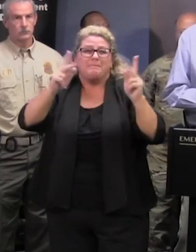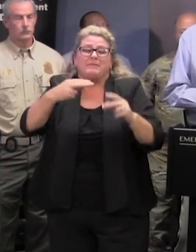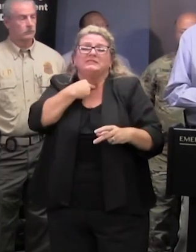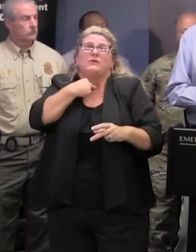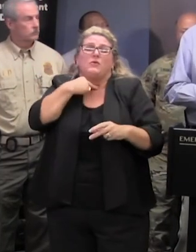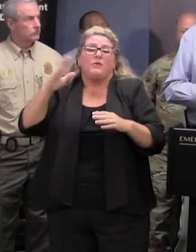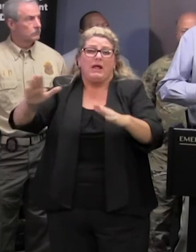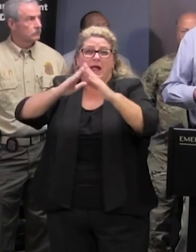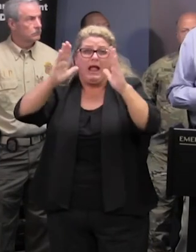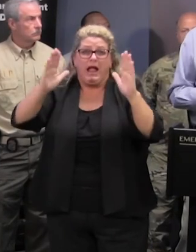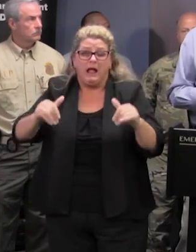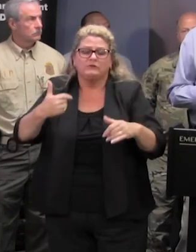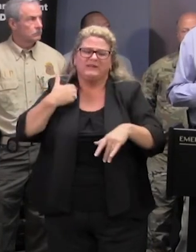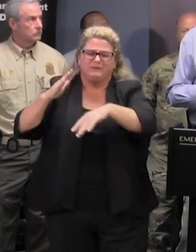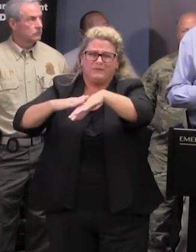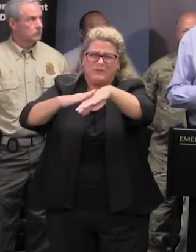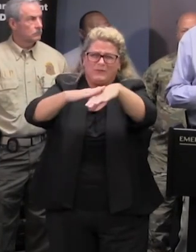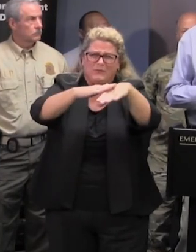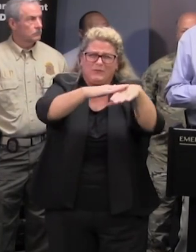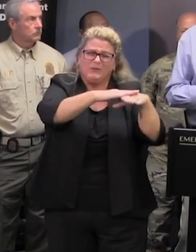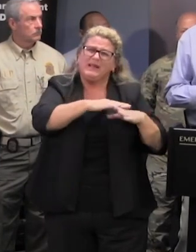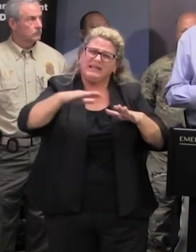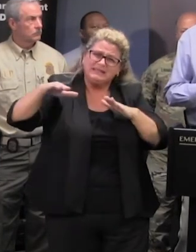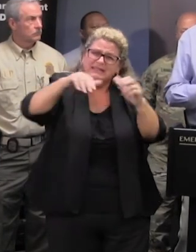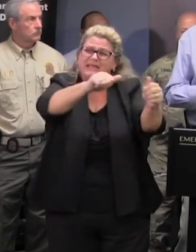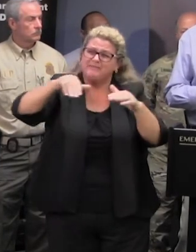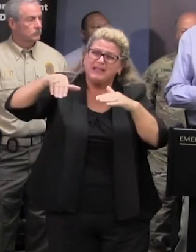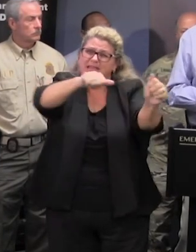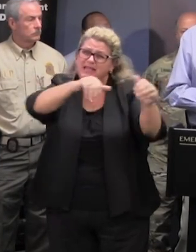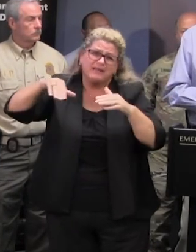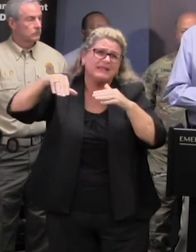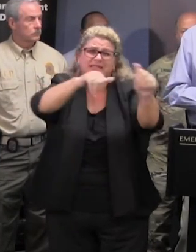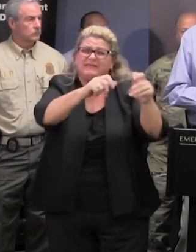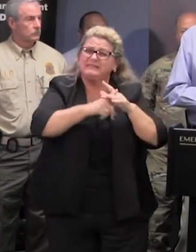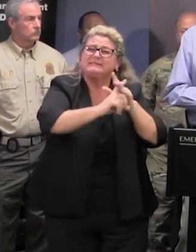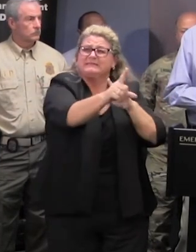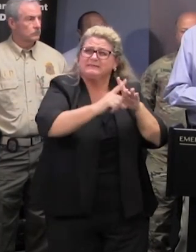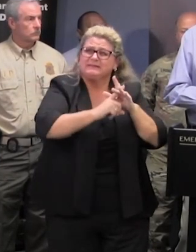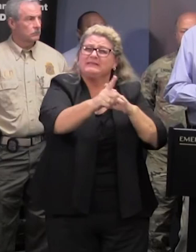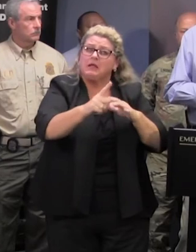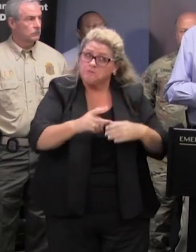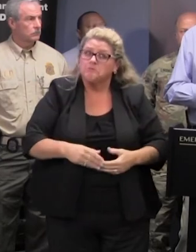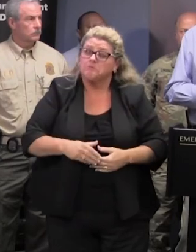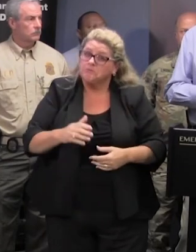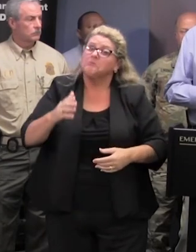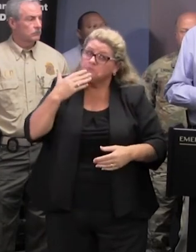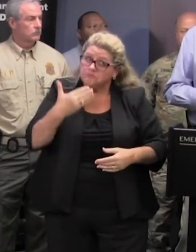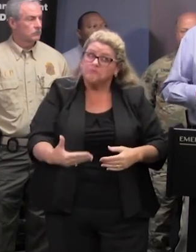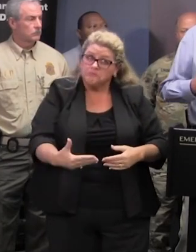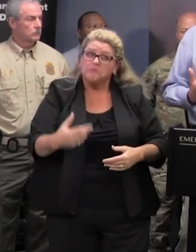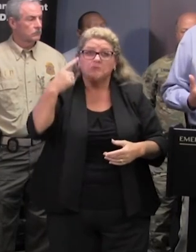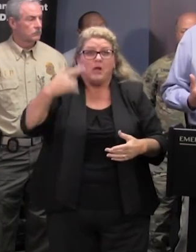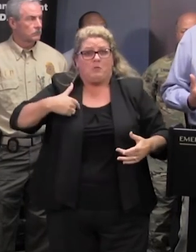by getting this message of leave now we think we've had very good response